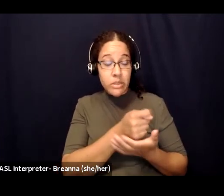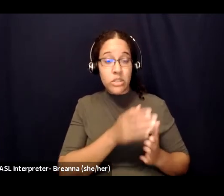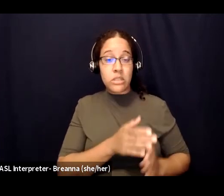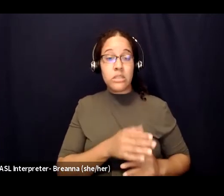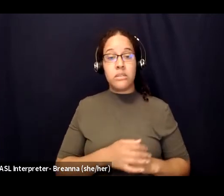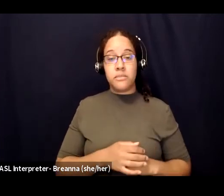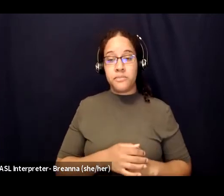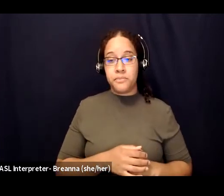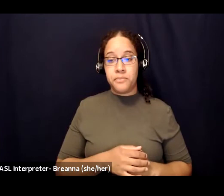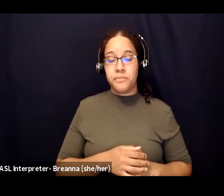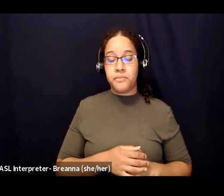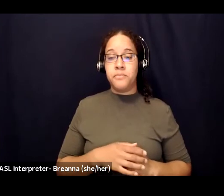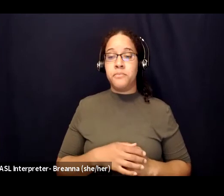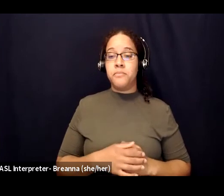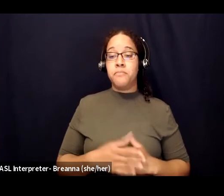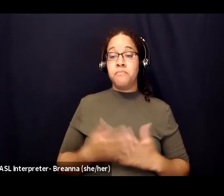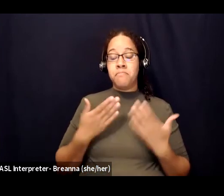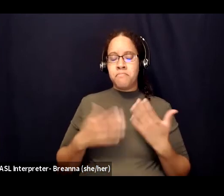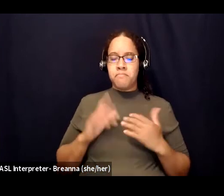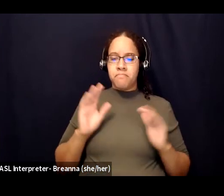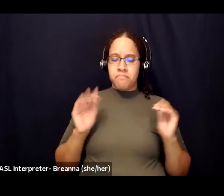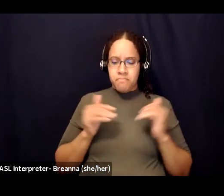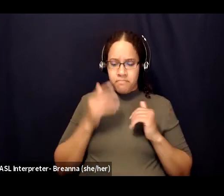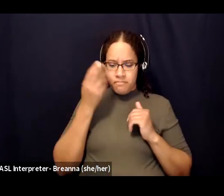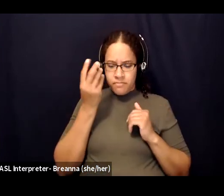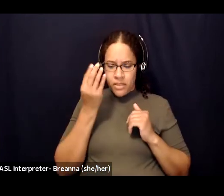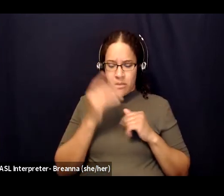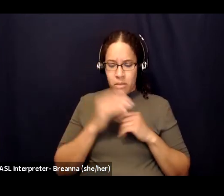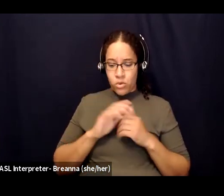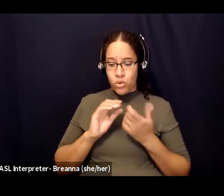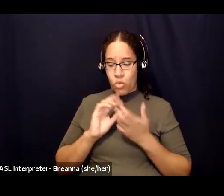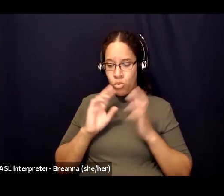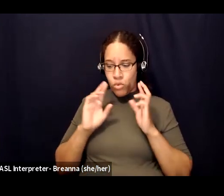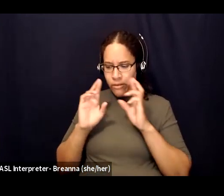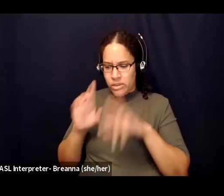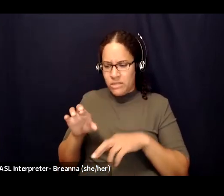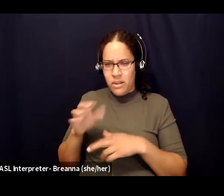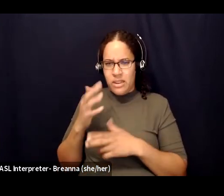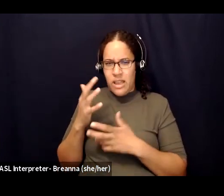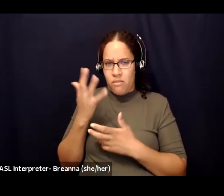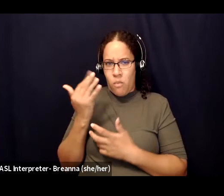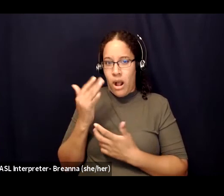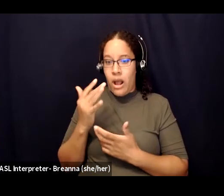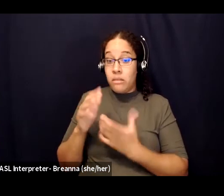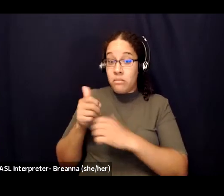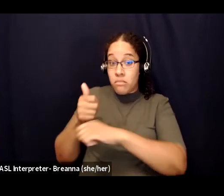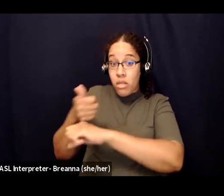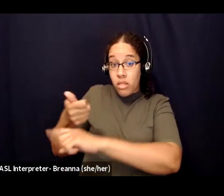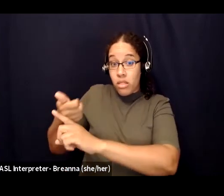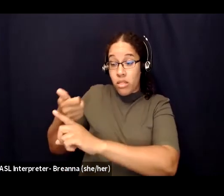it triggered their own trauma is it because they're scared or anger or feeling a certain way um are they reacting